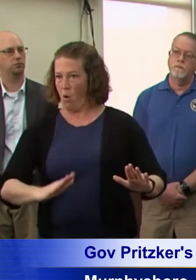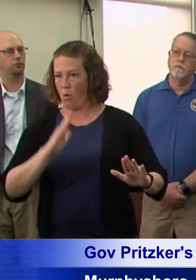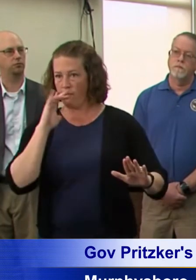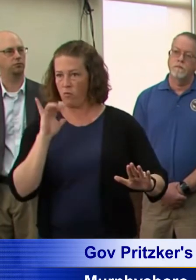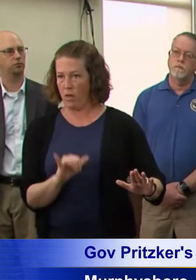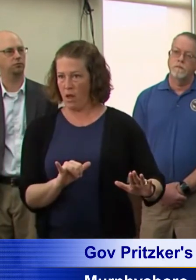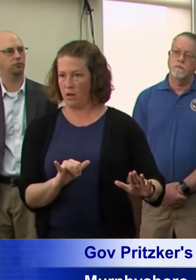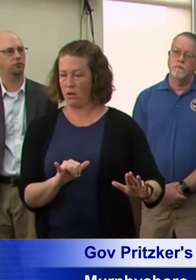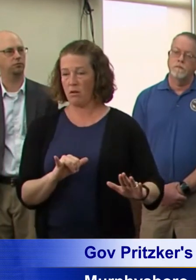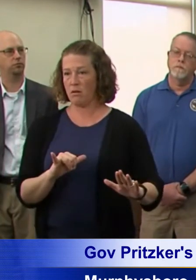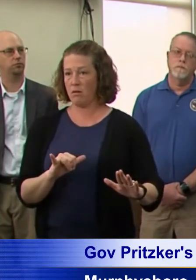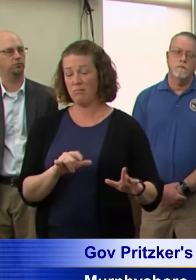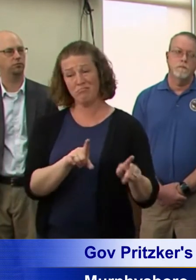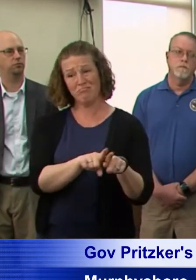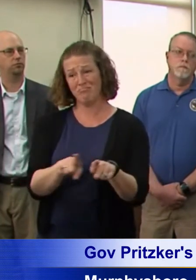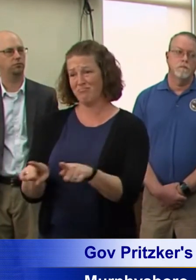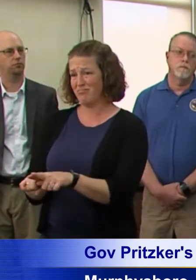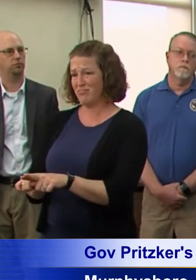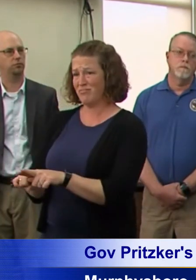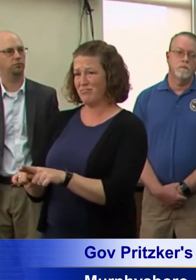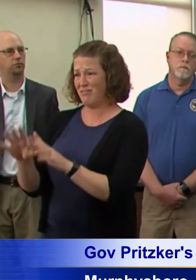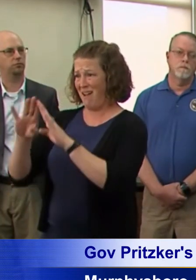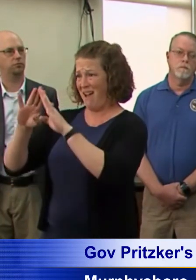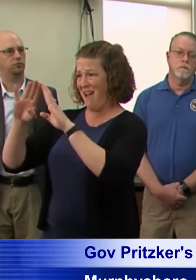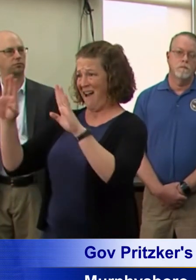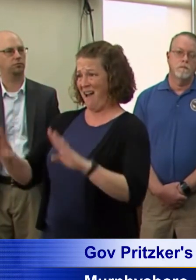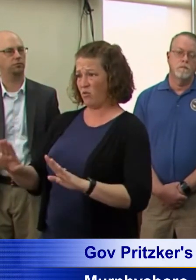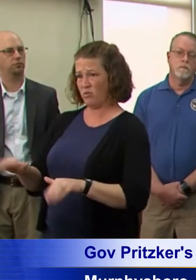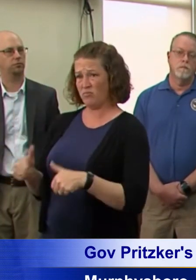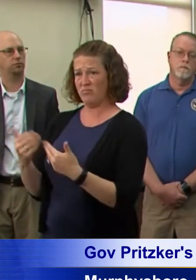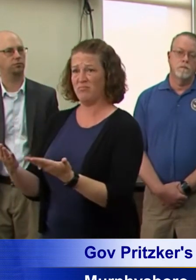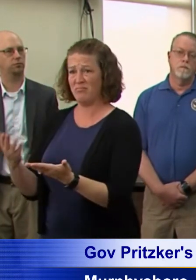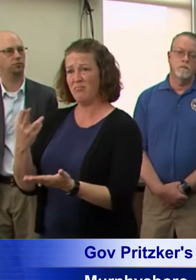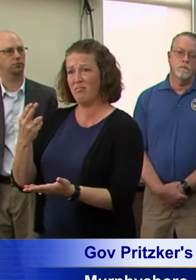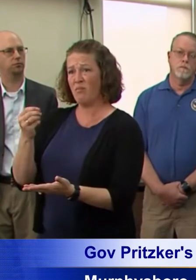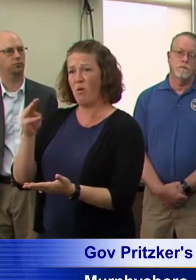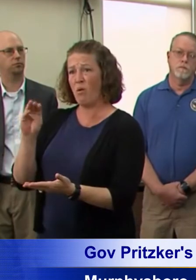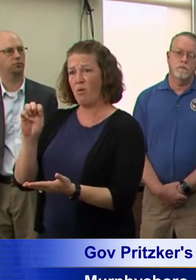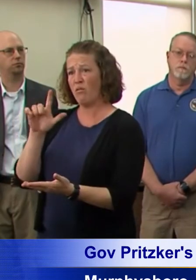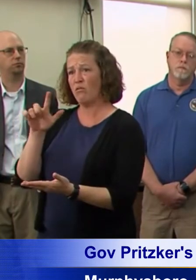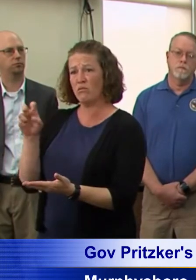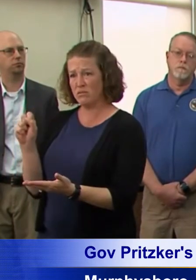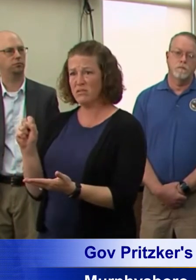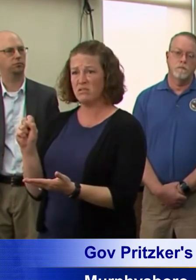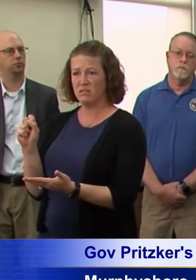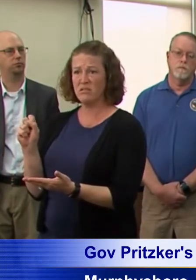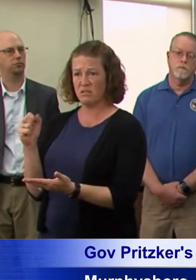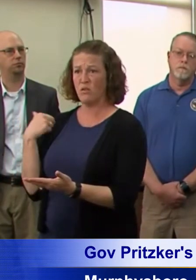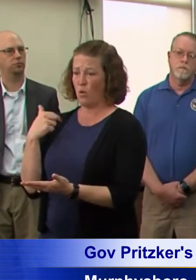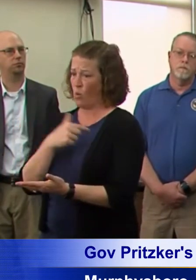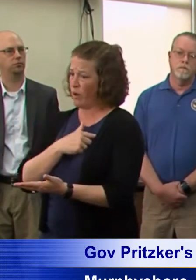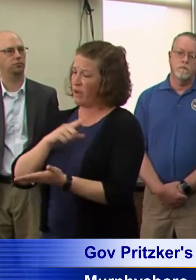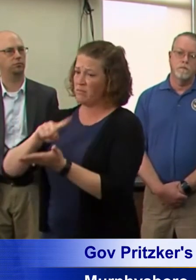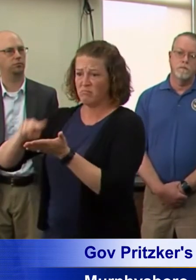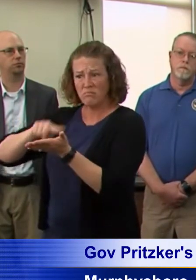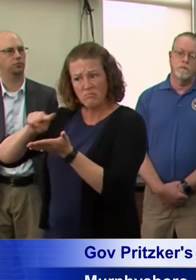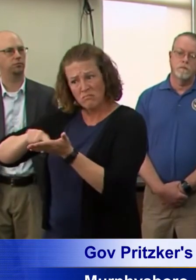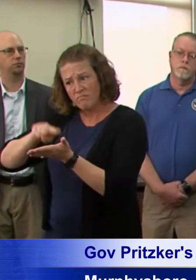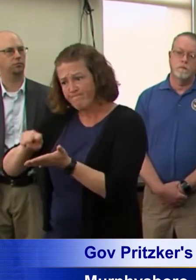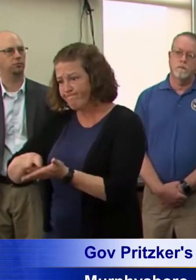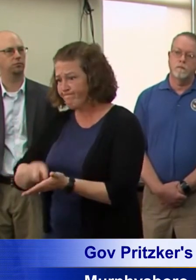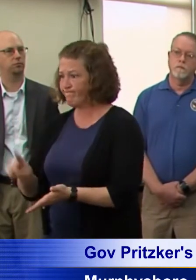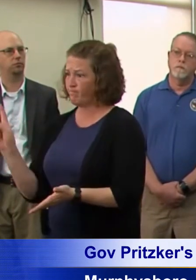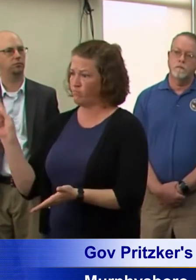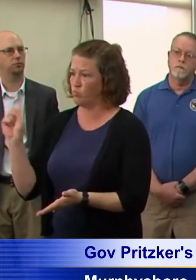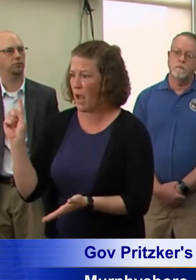be providing housing as you are, I think, suggesting for homeless people. And so we're looking at that and all the facilities that, you know, we might